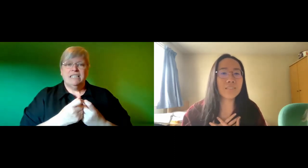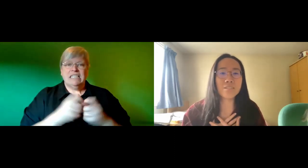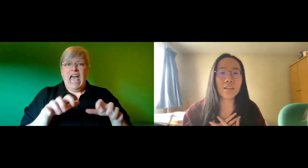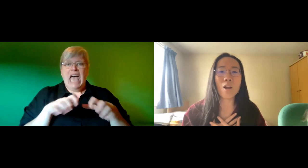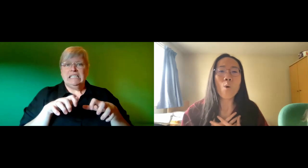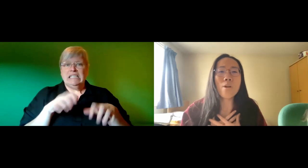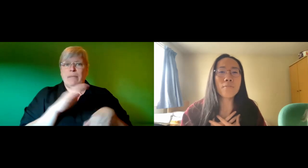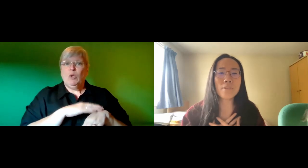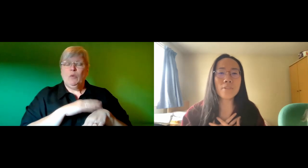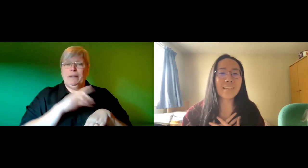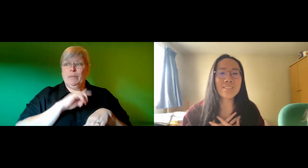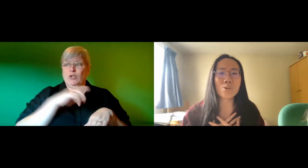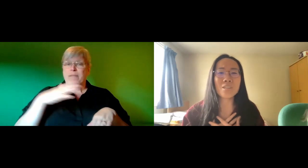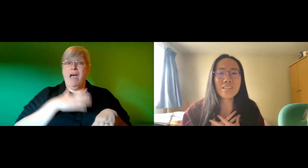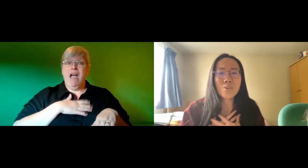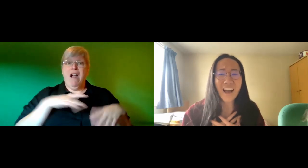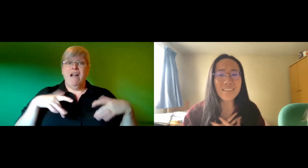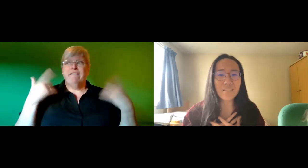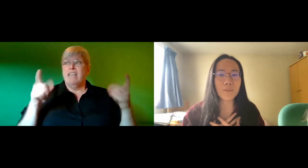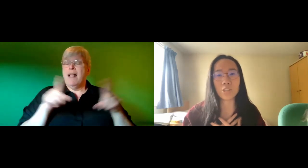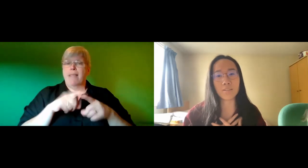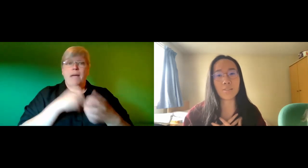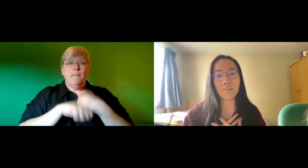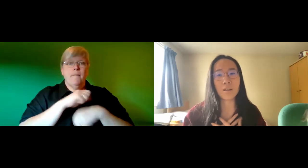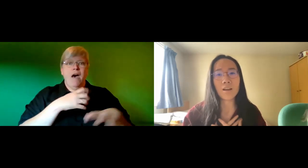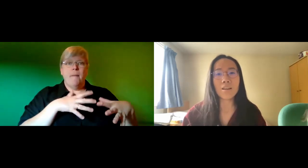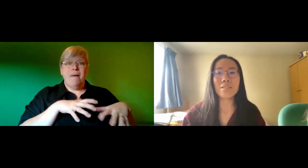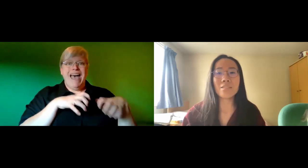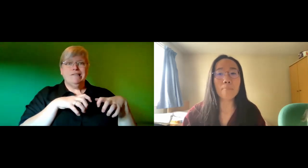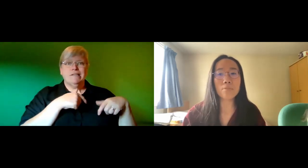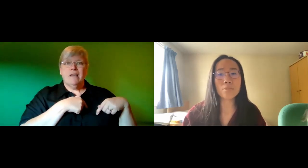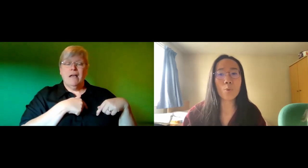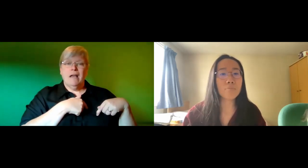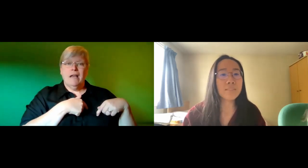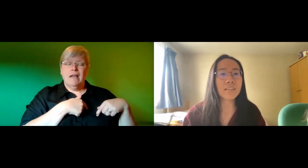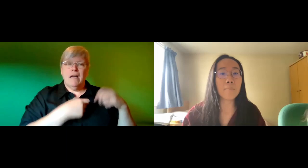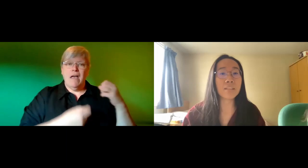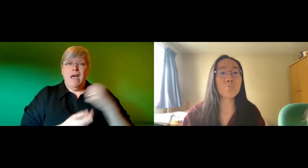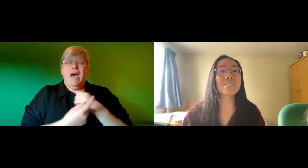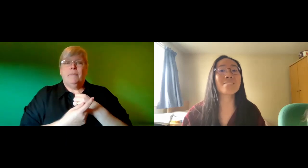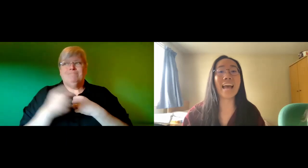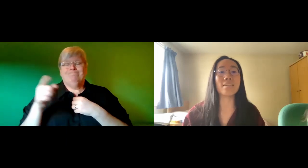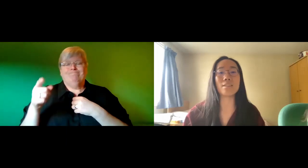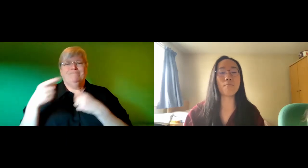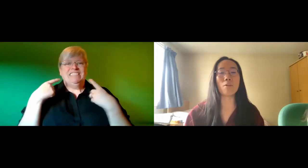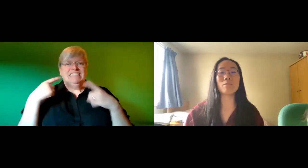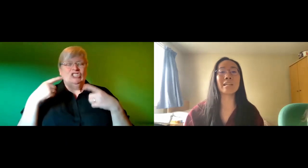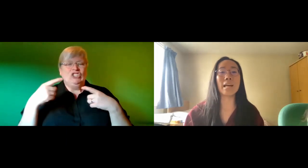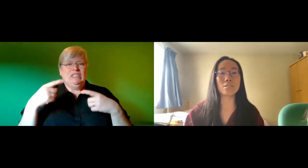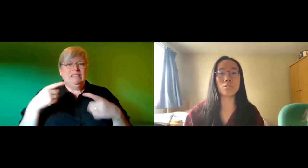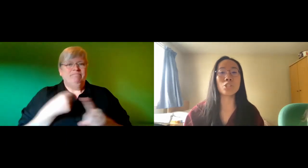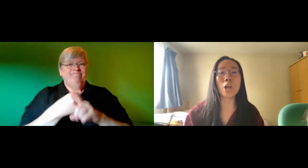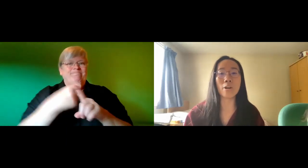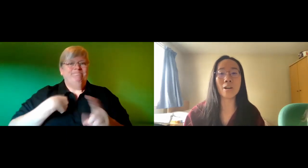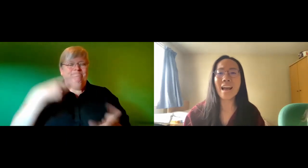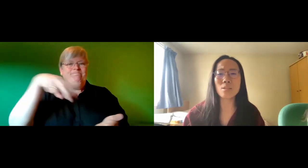heart does this thing where it feels like it's turning into ice in my chest this happens when Missy up makes me stand in front of the